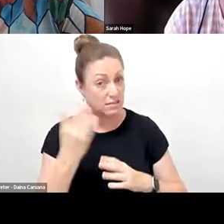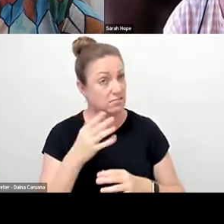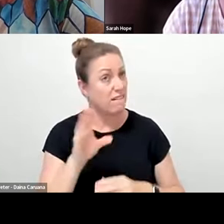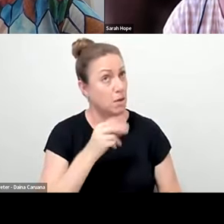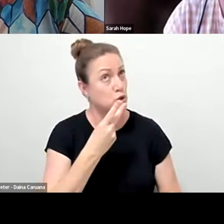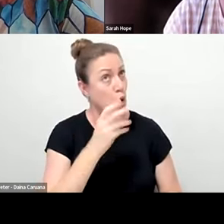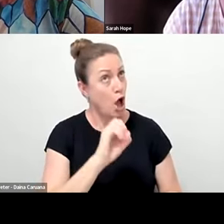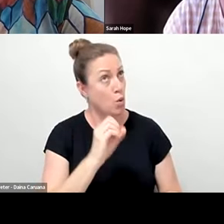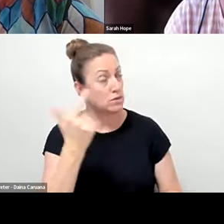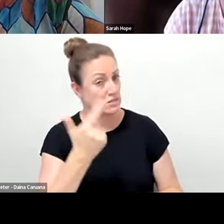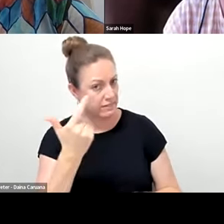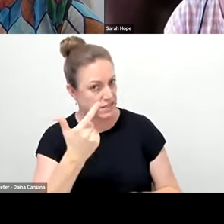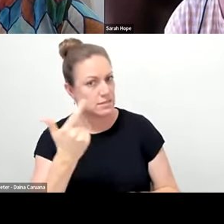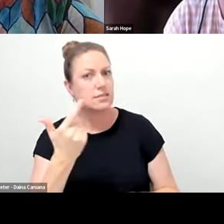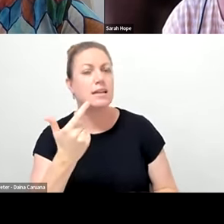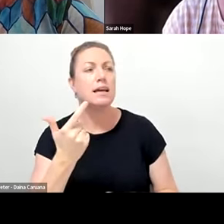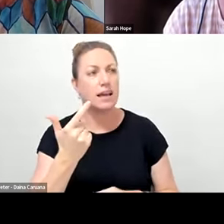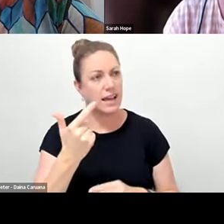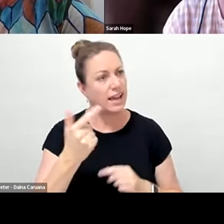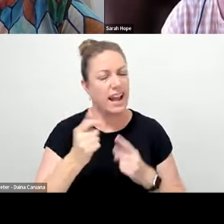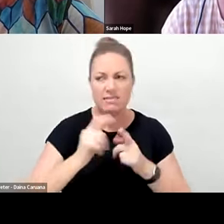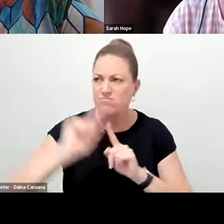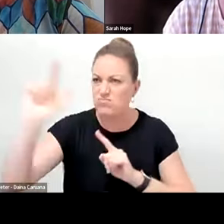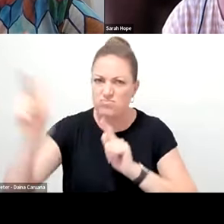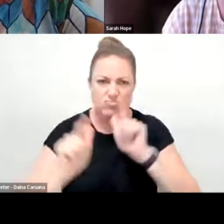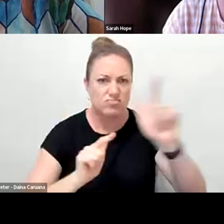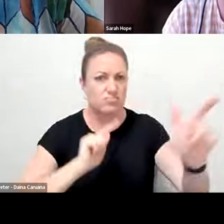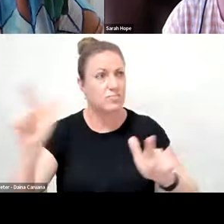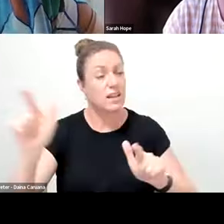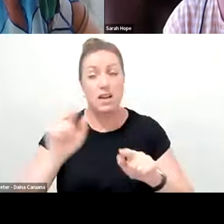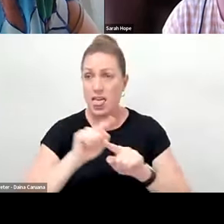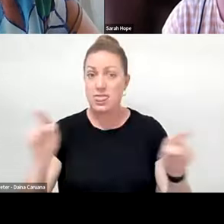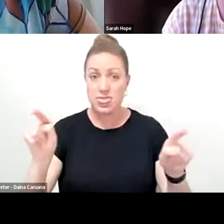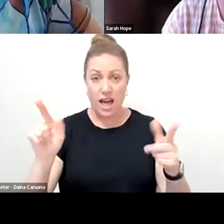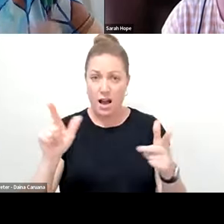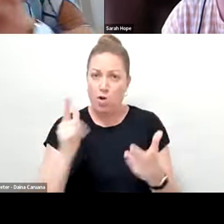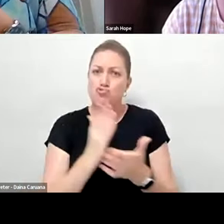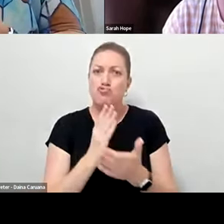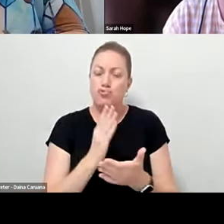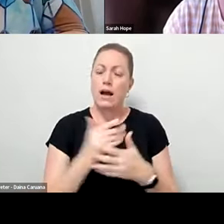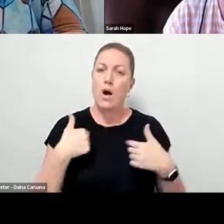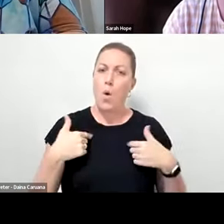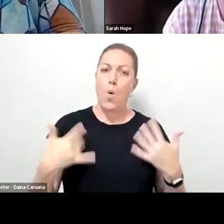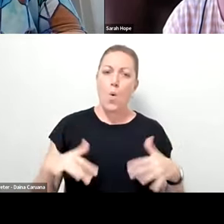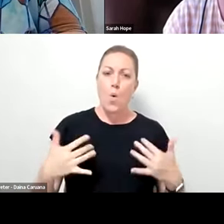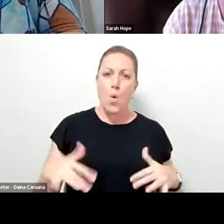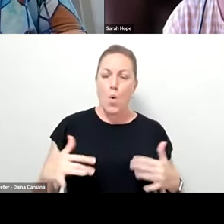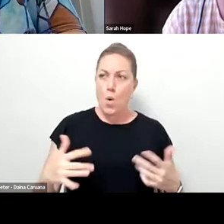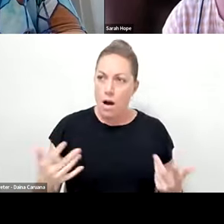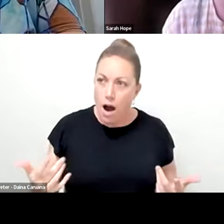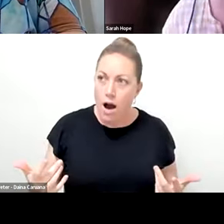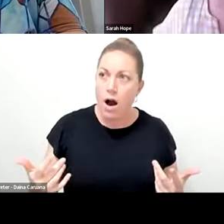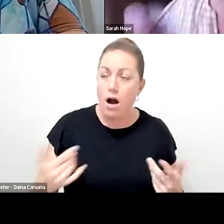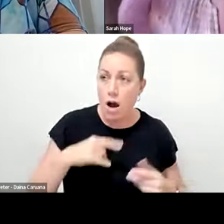A lot of them, and even somewhere in Lajumanu, they were just like blown away. They were just blown away at how things could have been